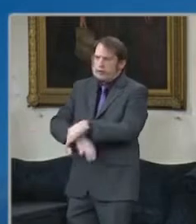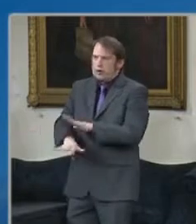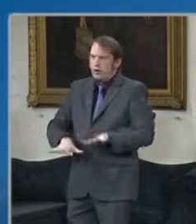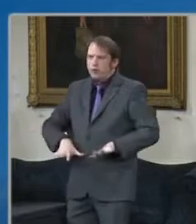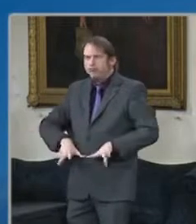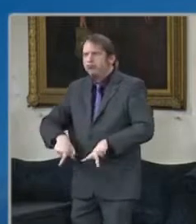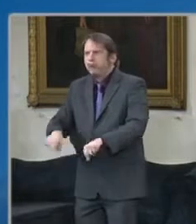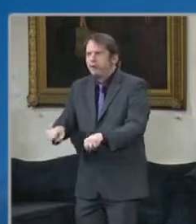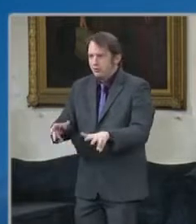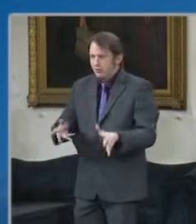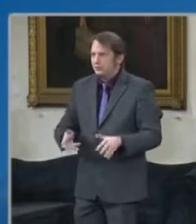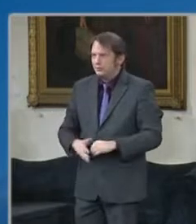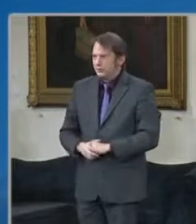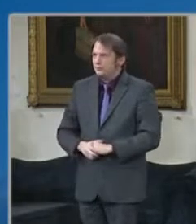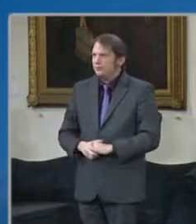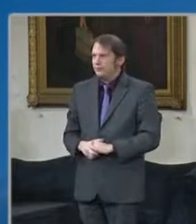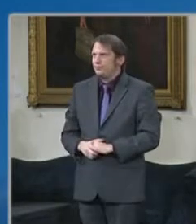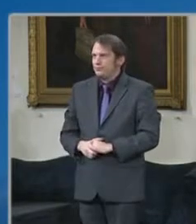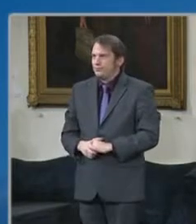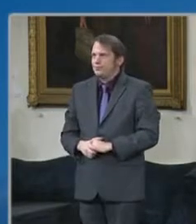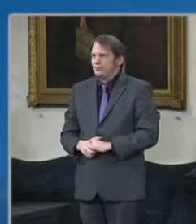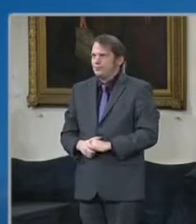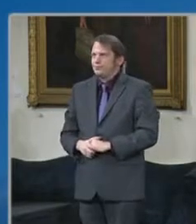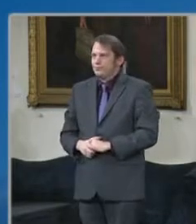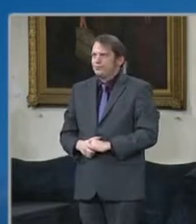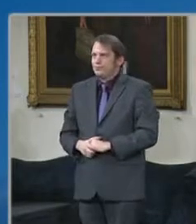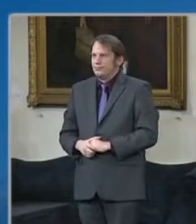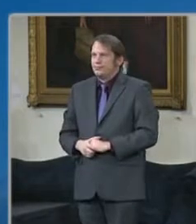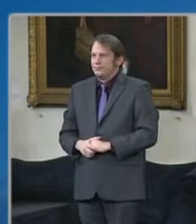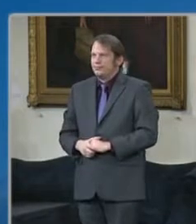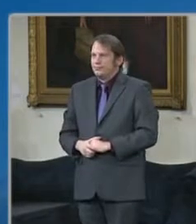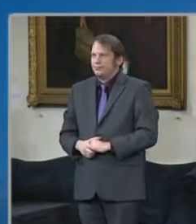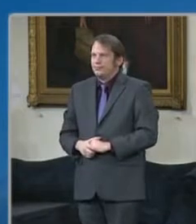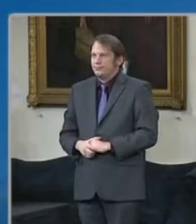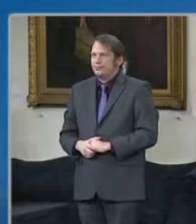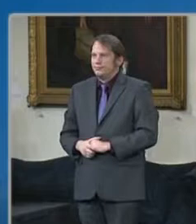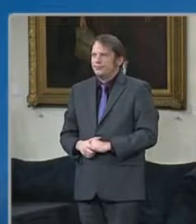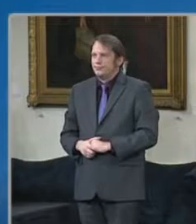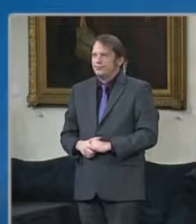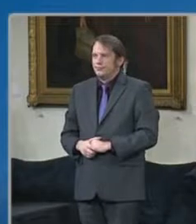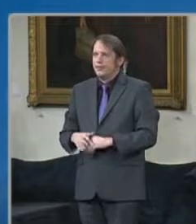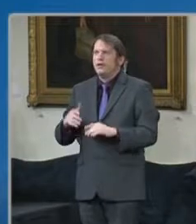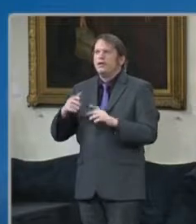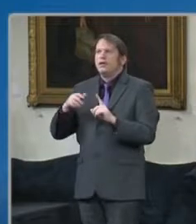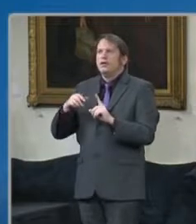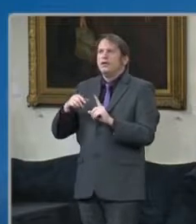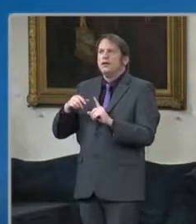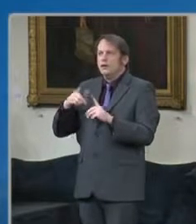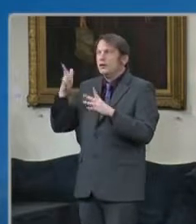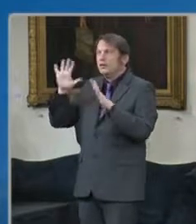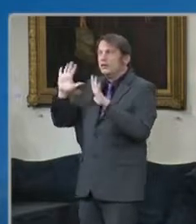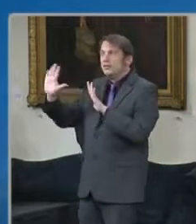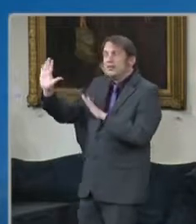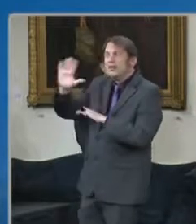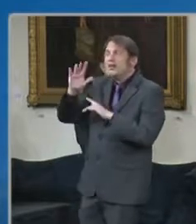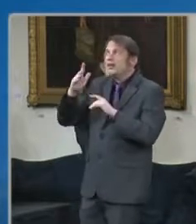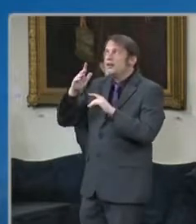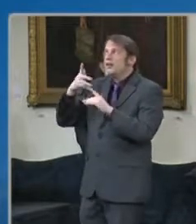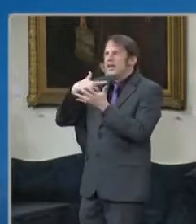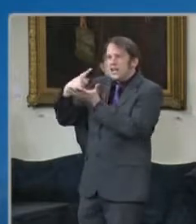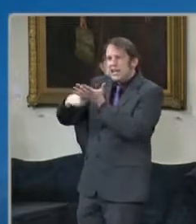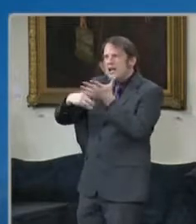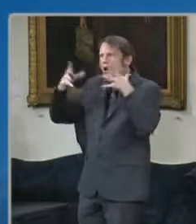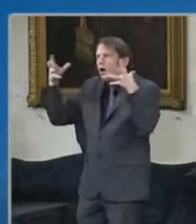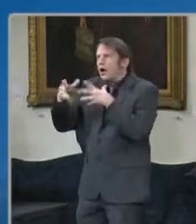they have a special way of adding their resources to this fight. This is clearly an and situation. It's